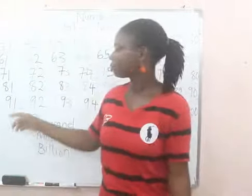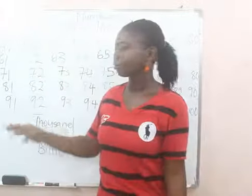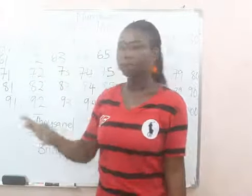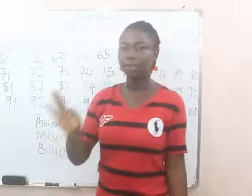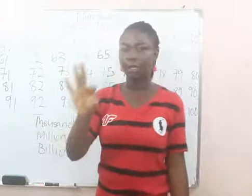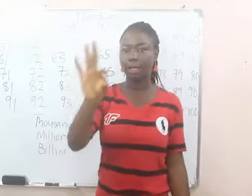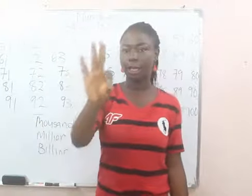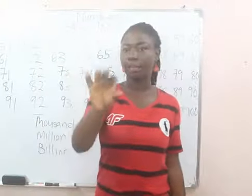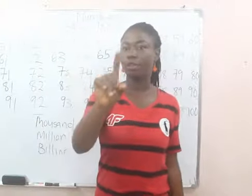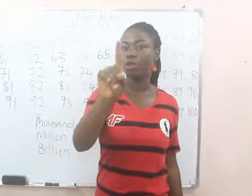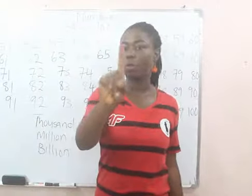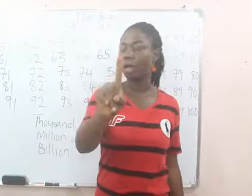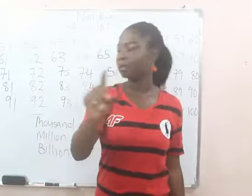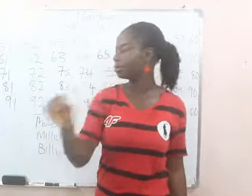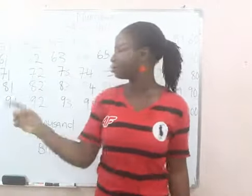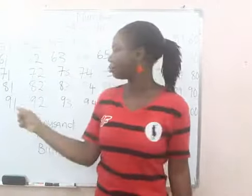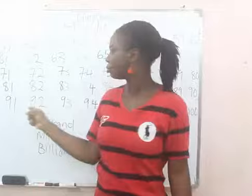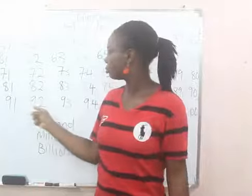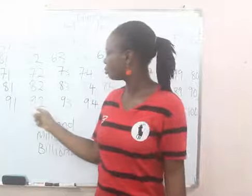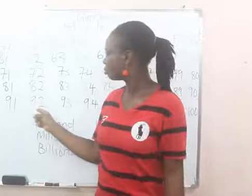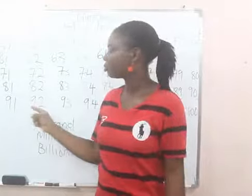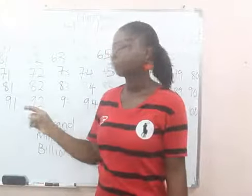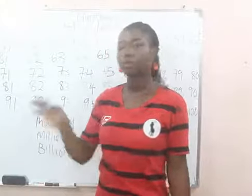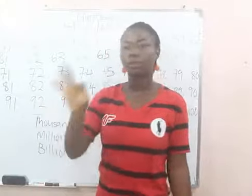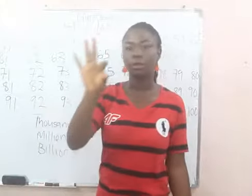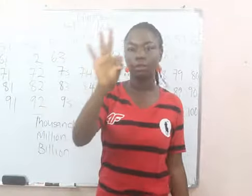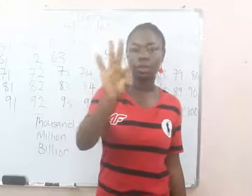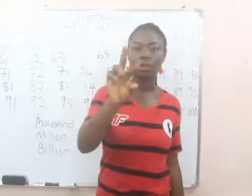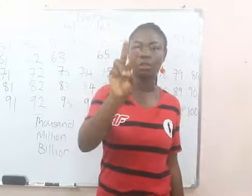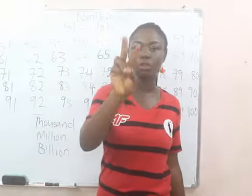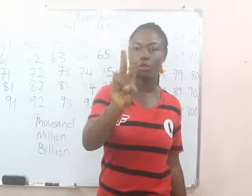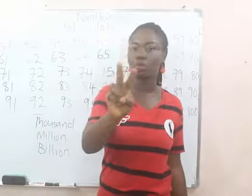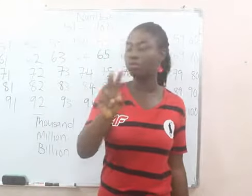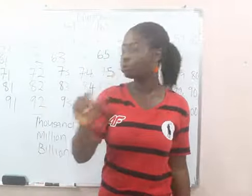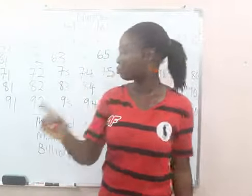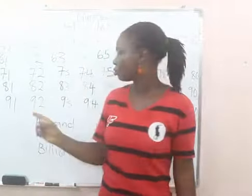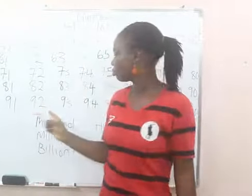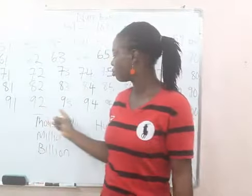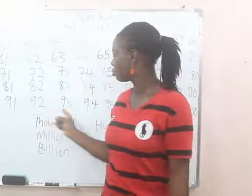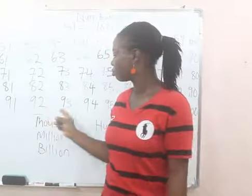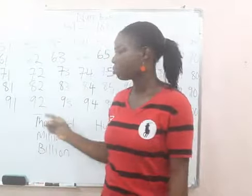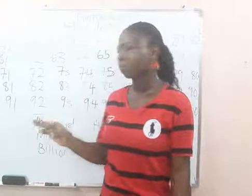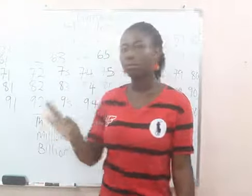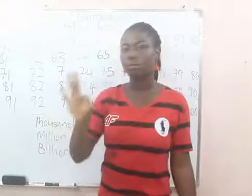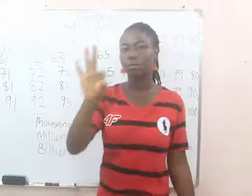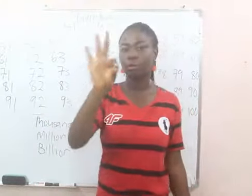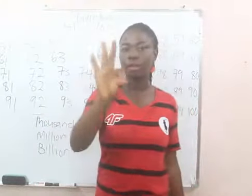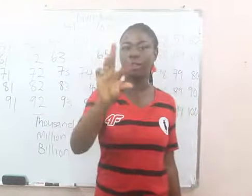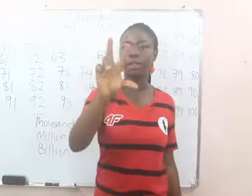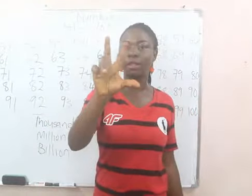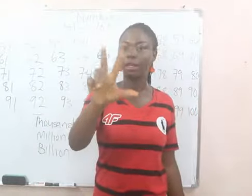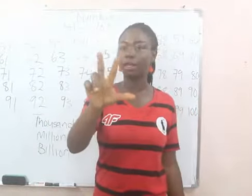91, 91, 91, 92, 93,